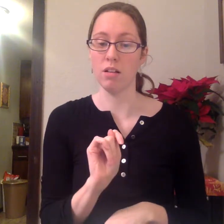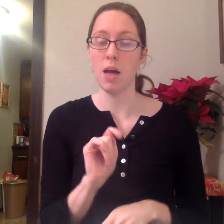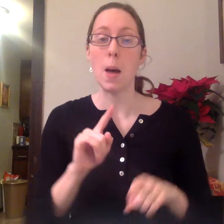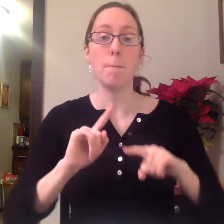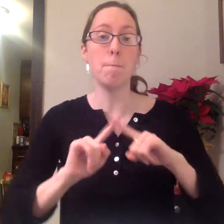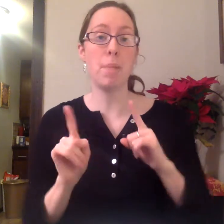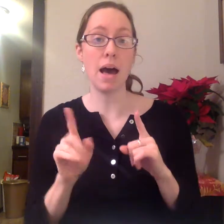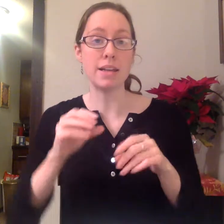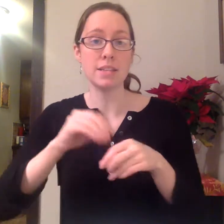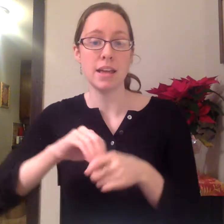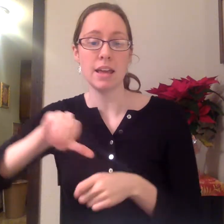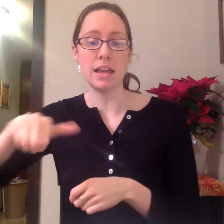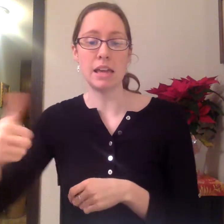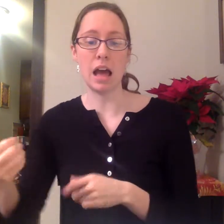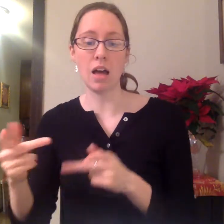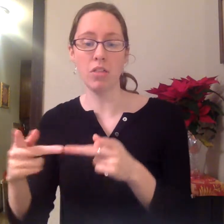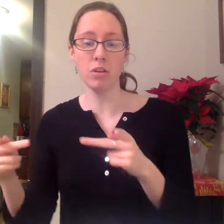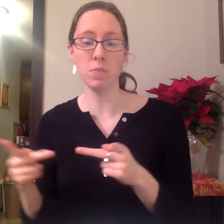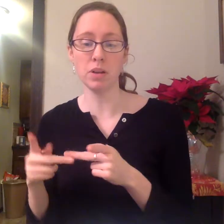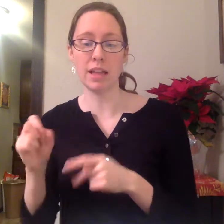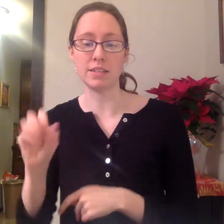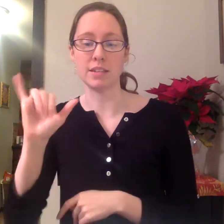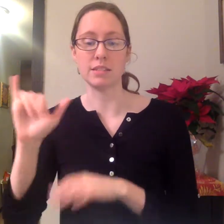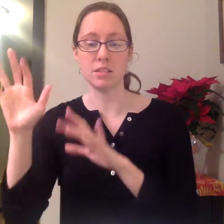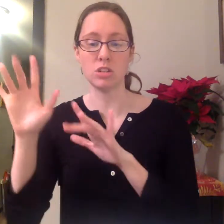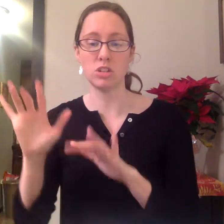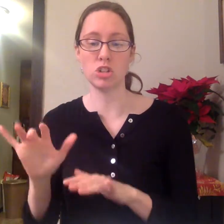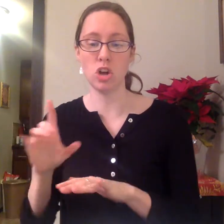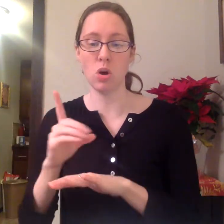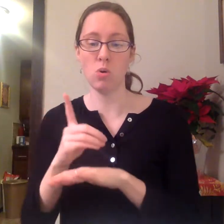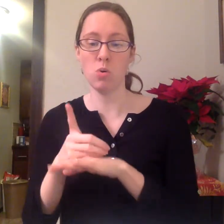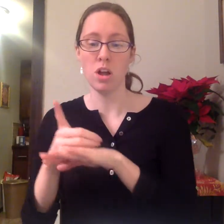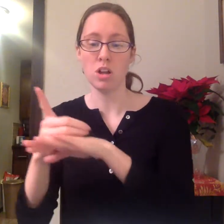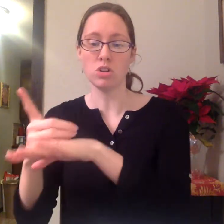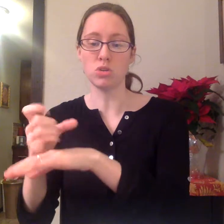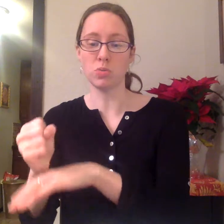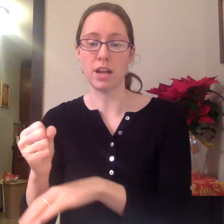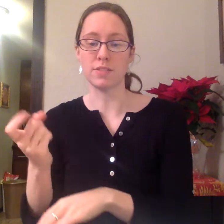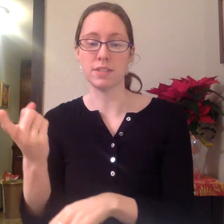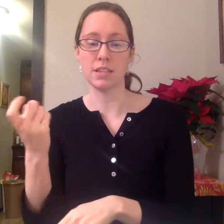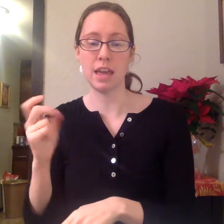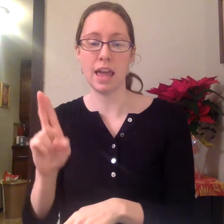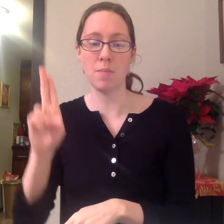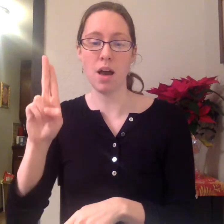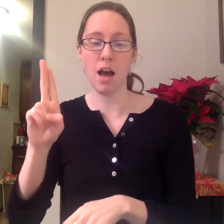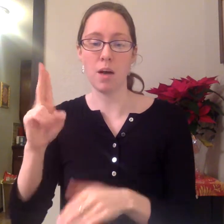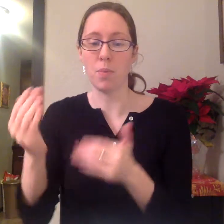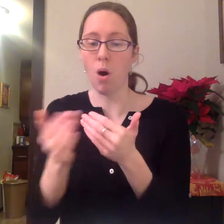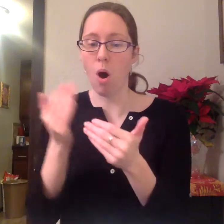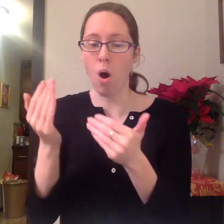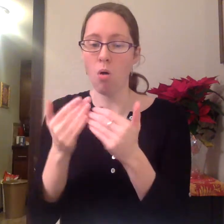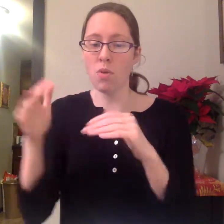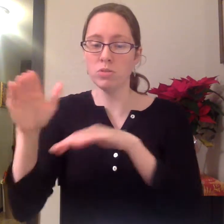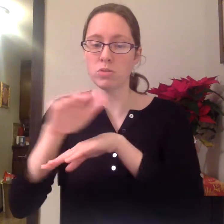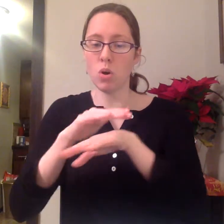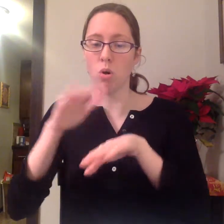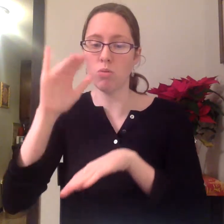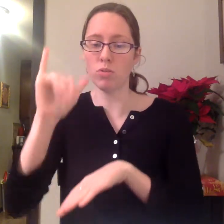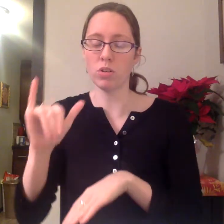but in other places, the snow drifts came up almost over